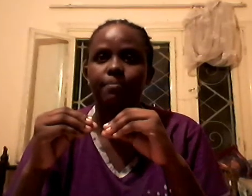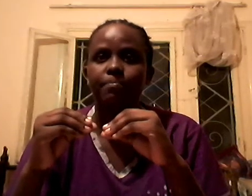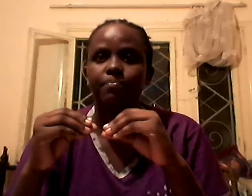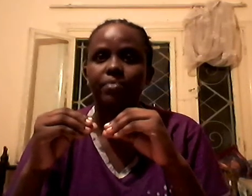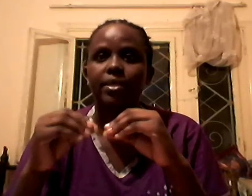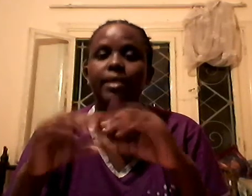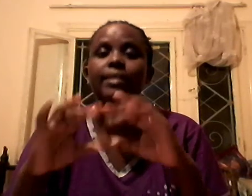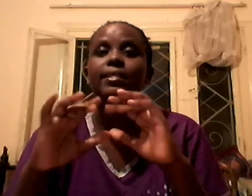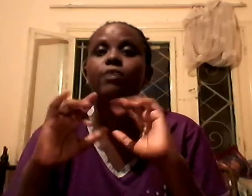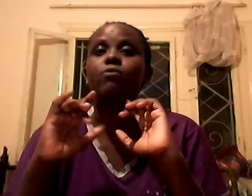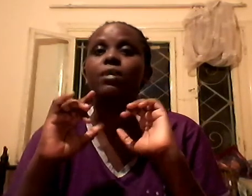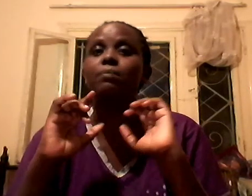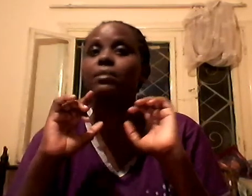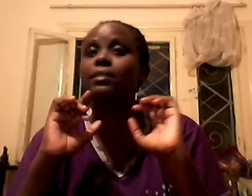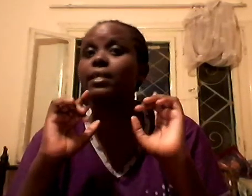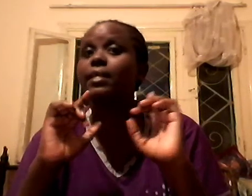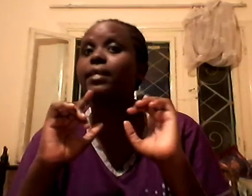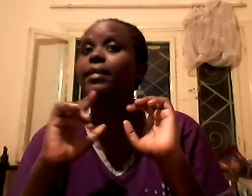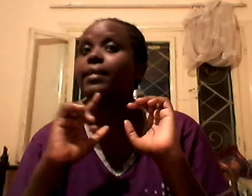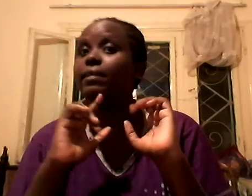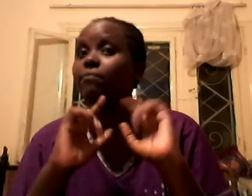it's like you have seen a devil.